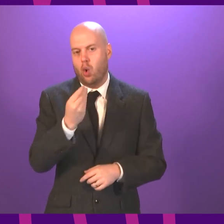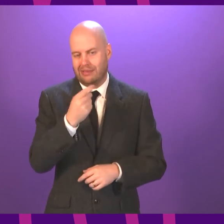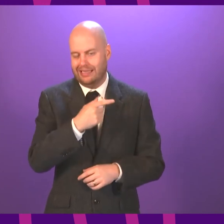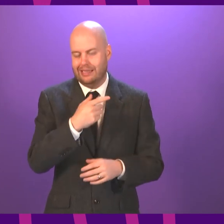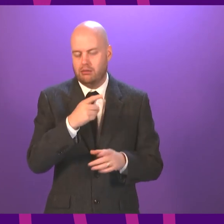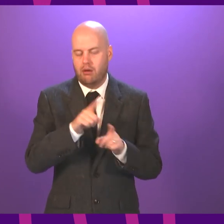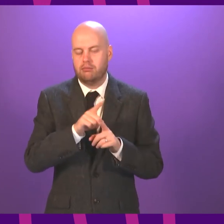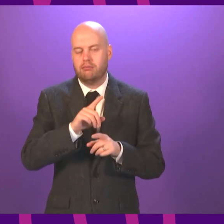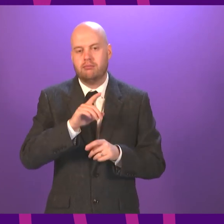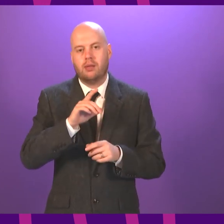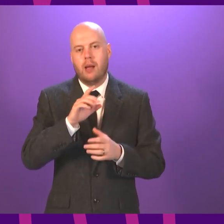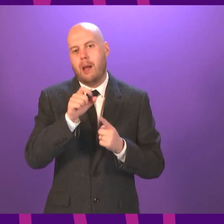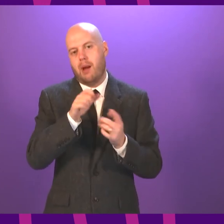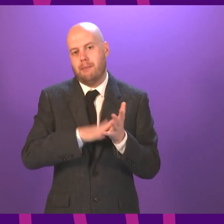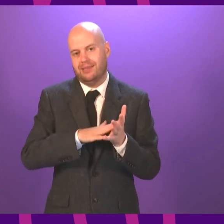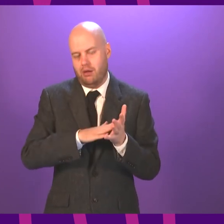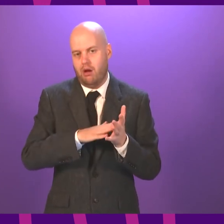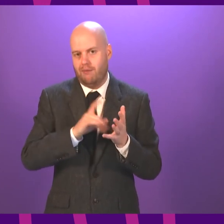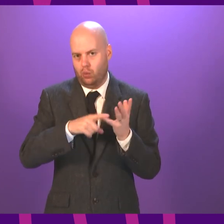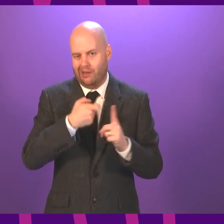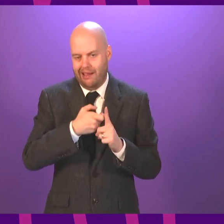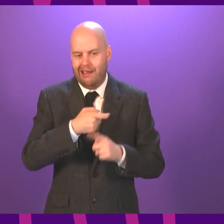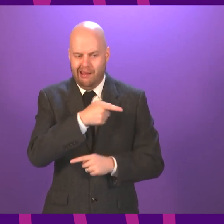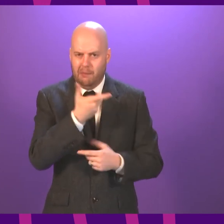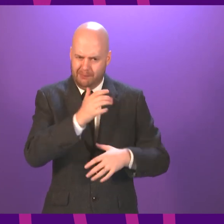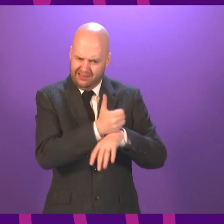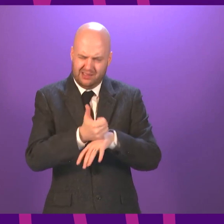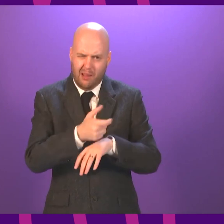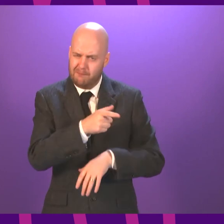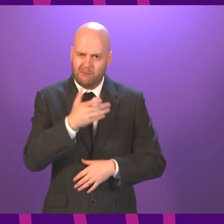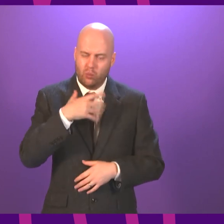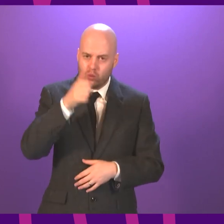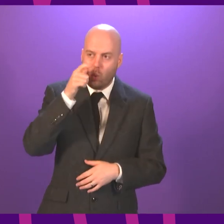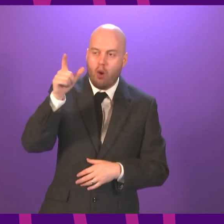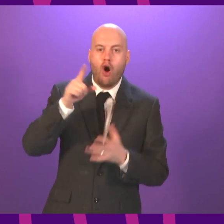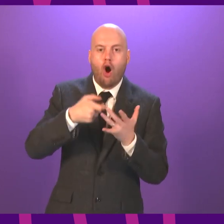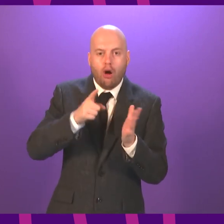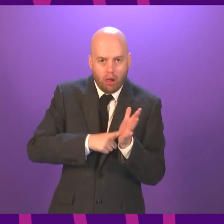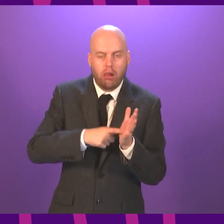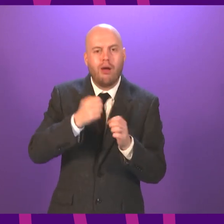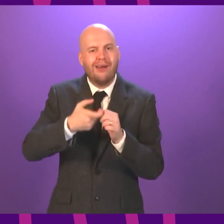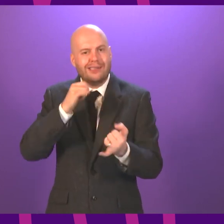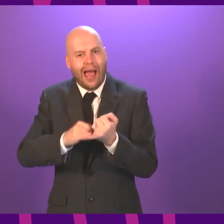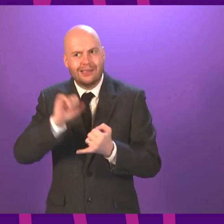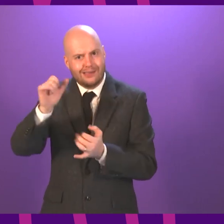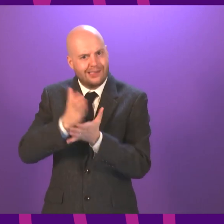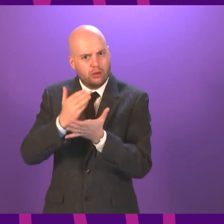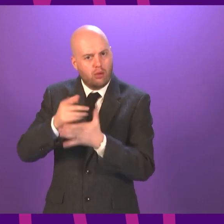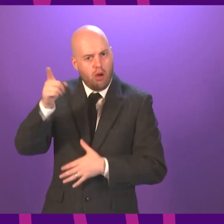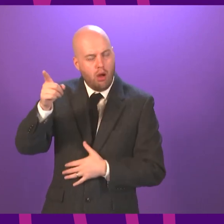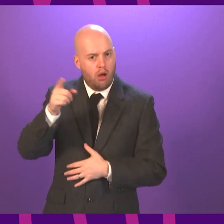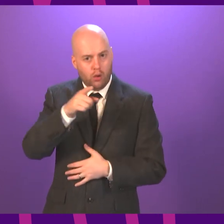my constituents working in the oil and gas sector that no one will be left behind as we make a necessary and just transition